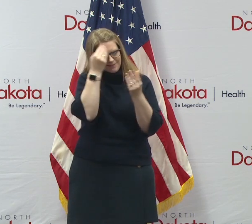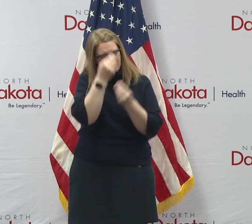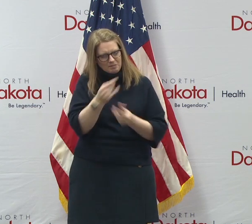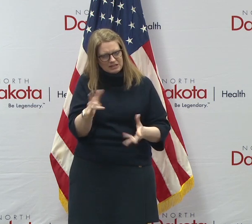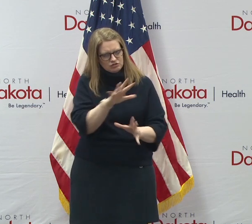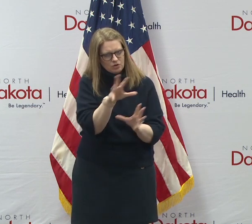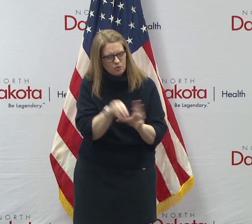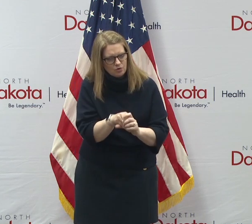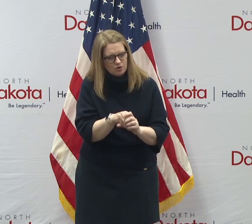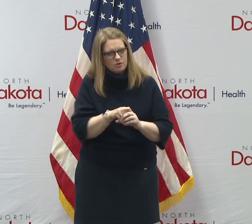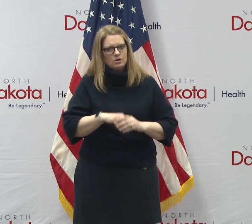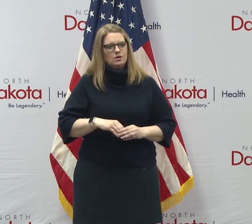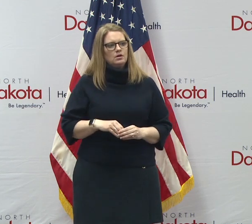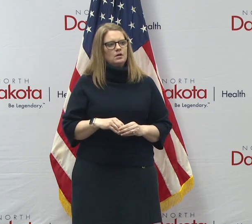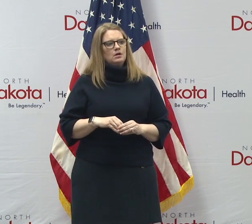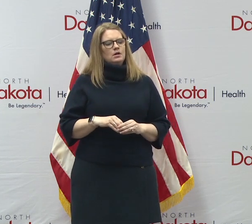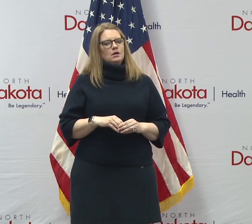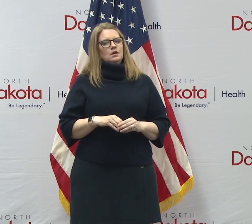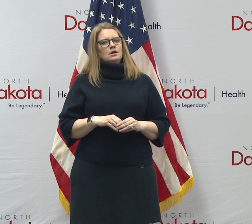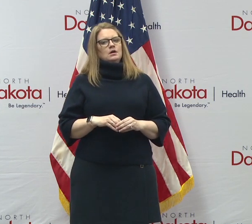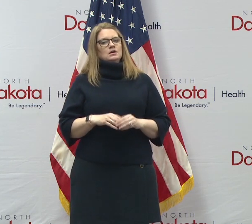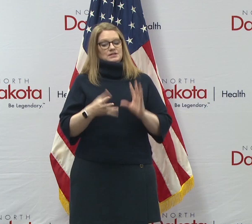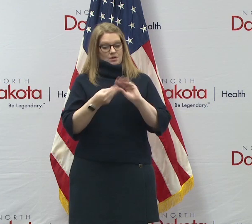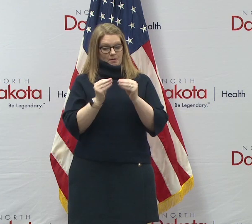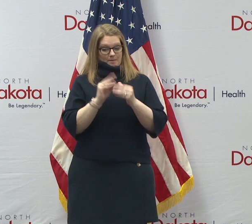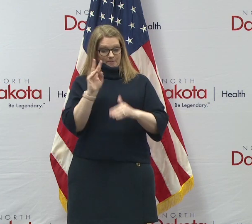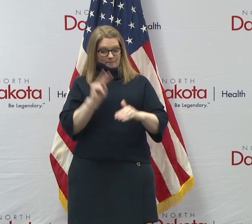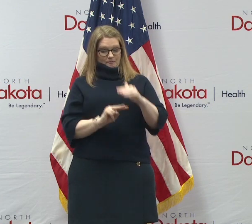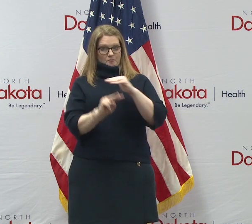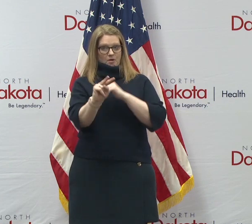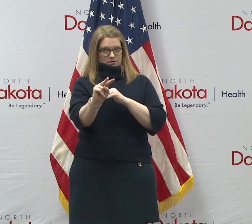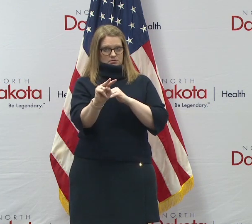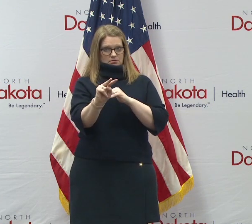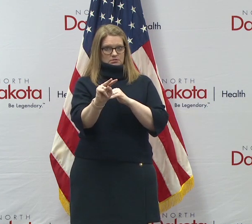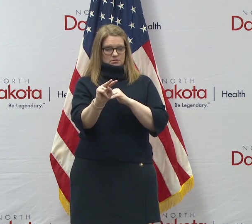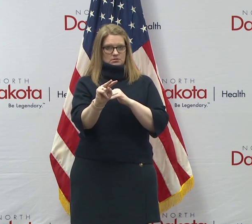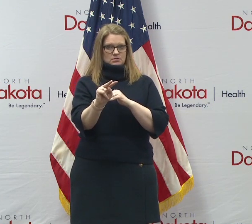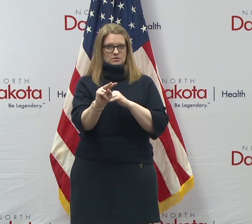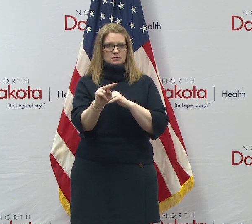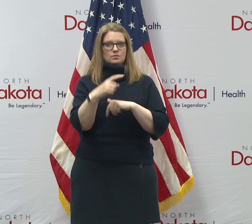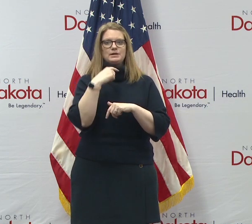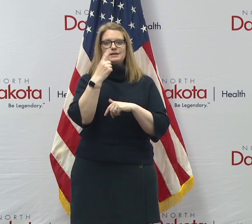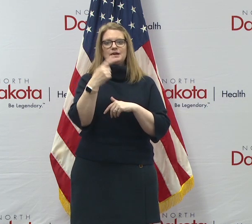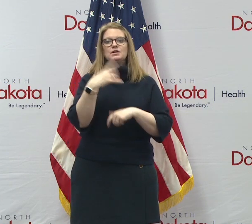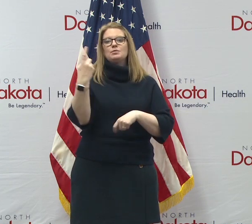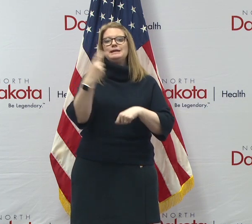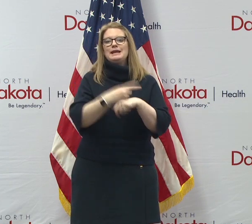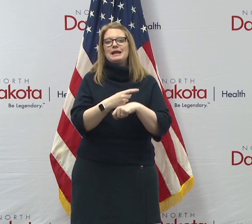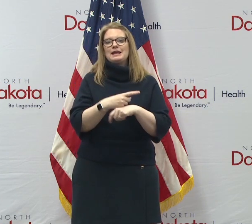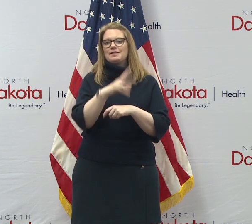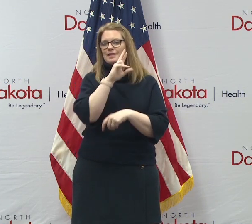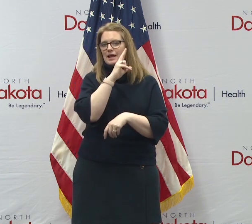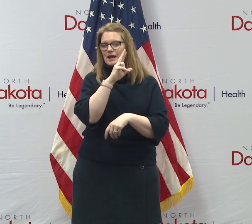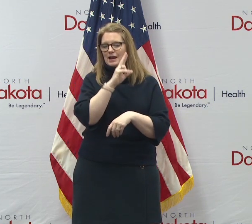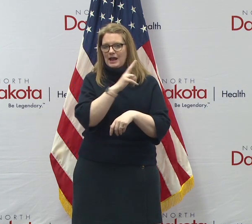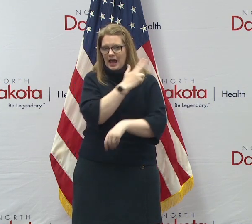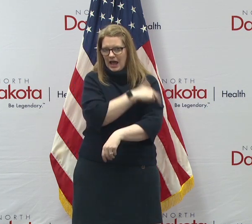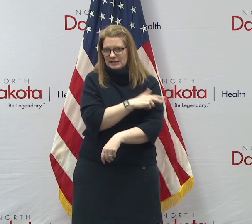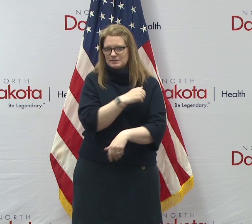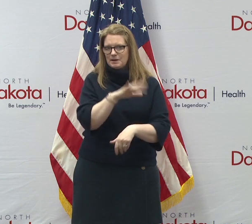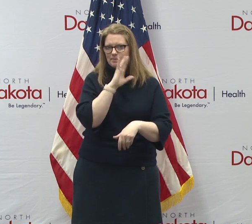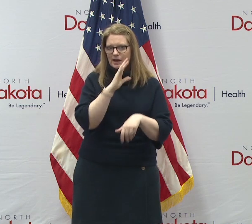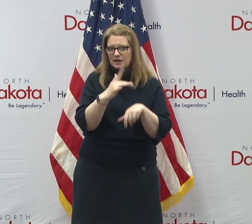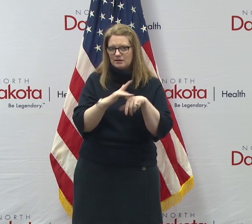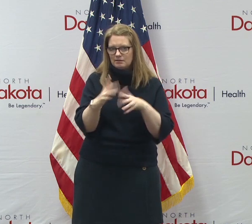uh, the goal of a model would be to tell you what day are you going to run out of hospital capacity. And when we've got 99%